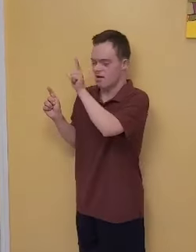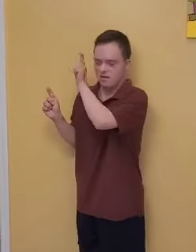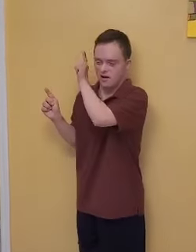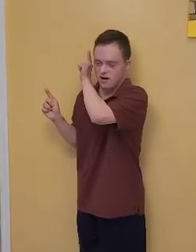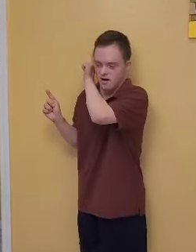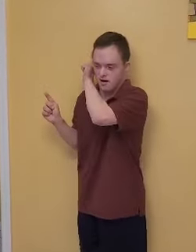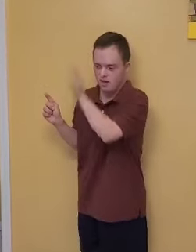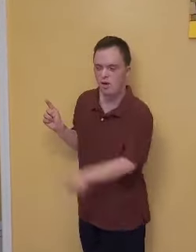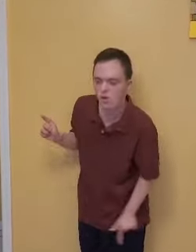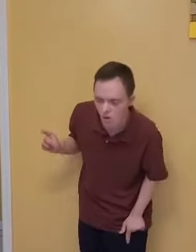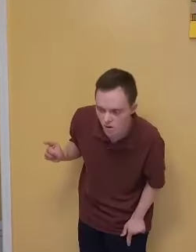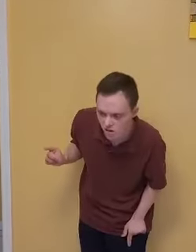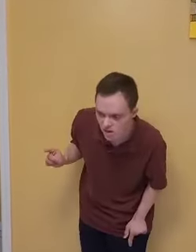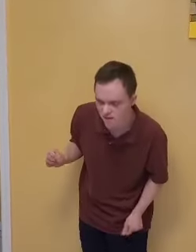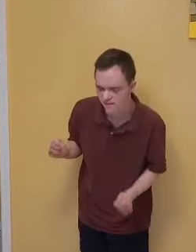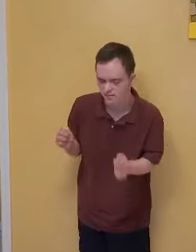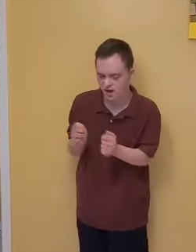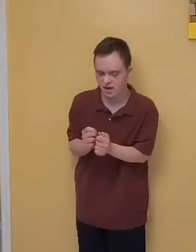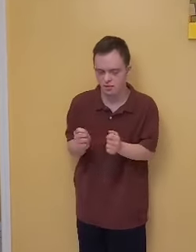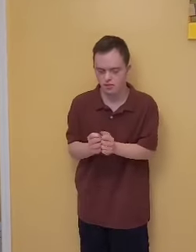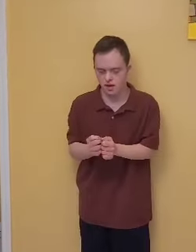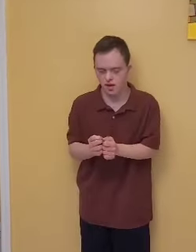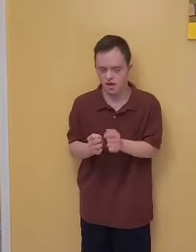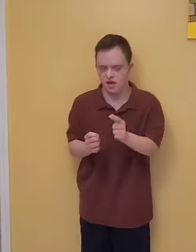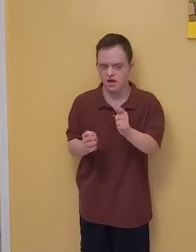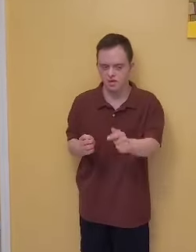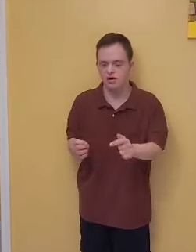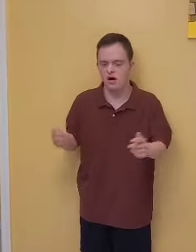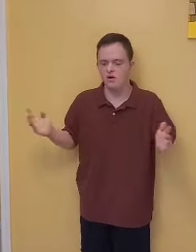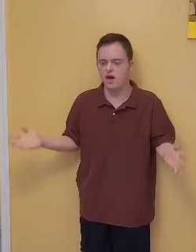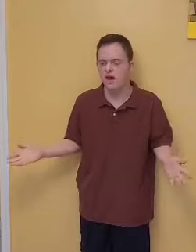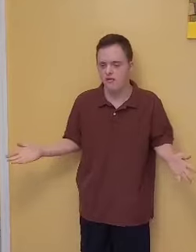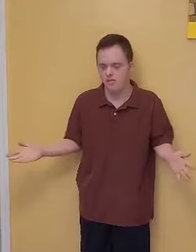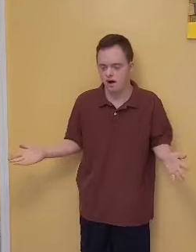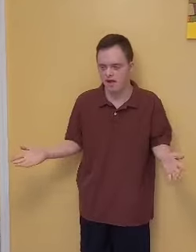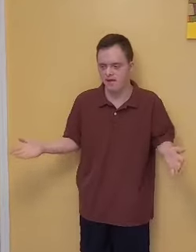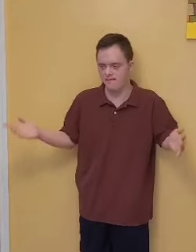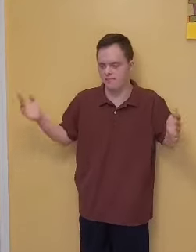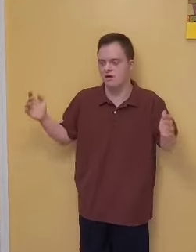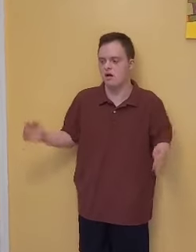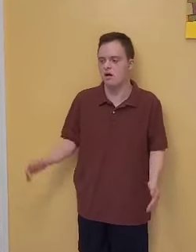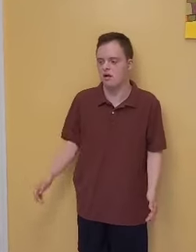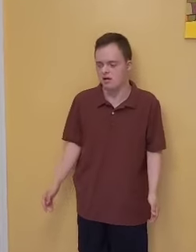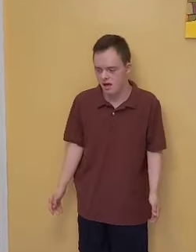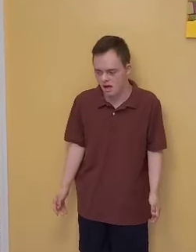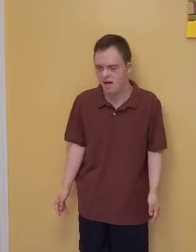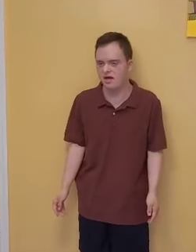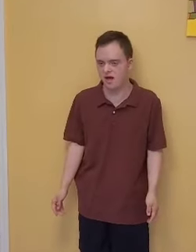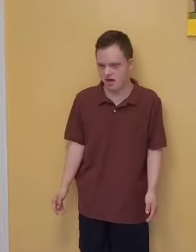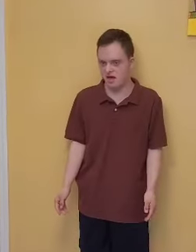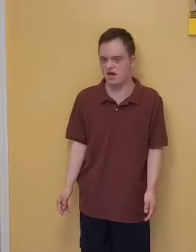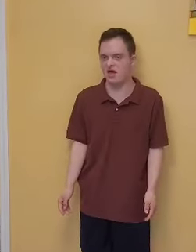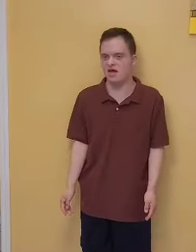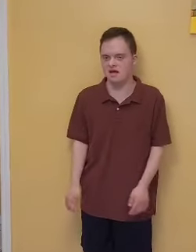The Lord is with you. Okay everybody, this is